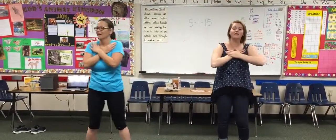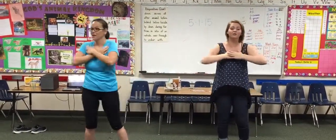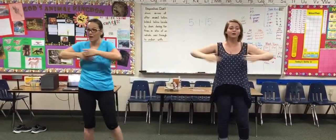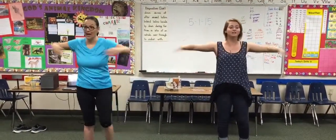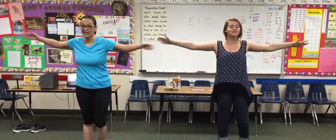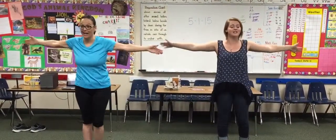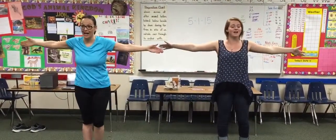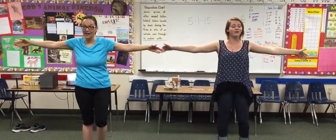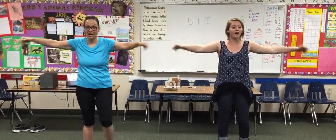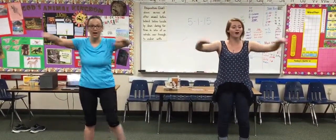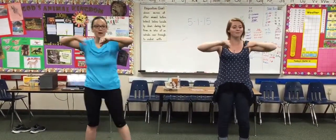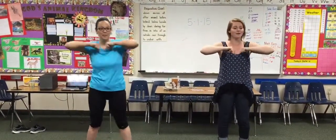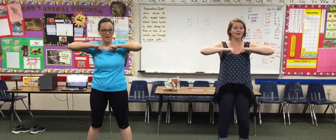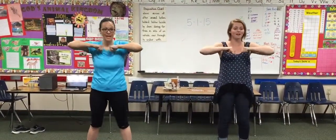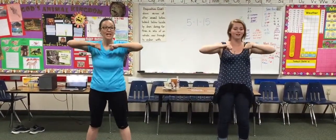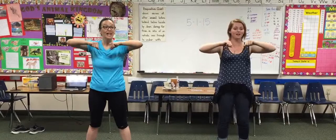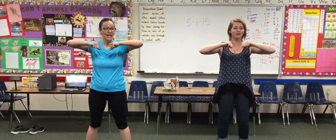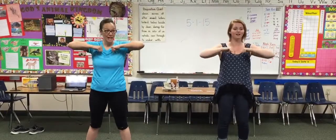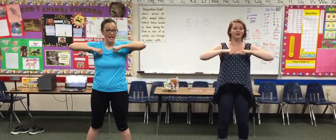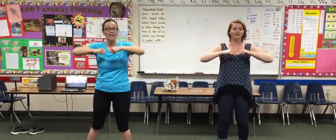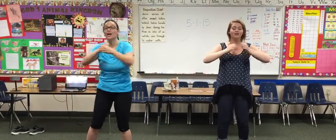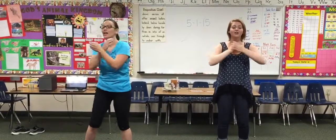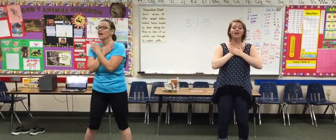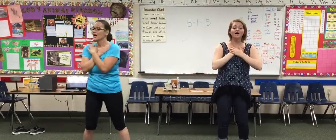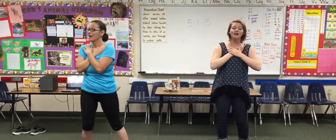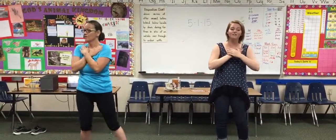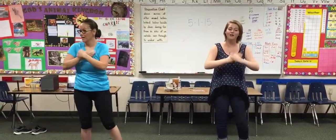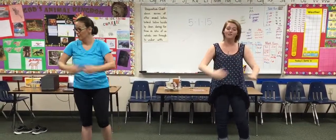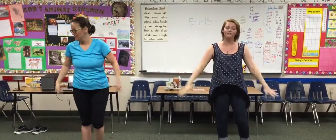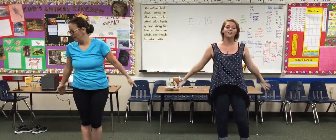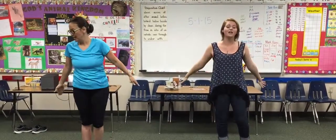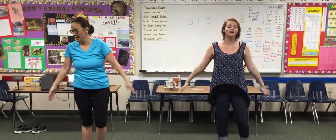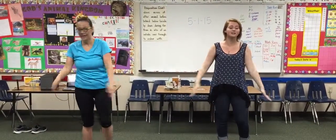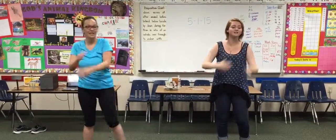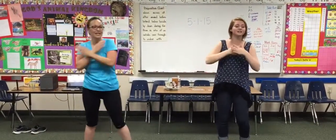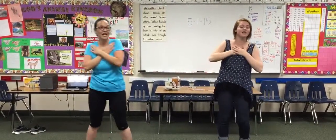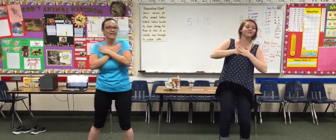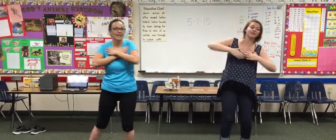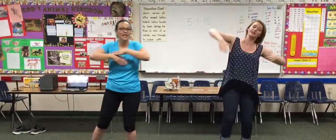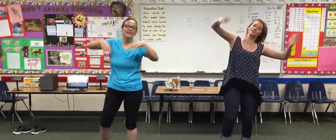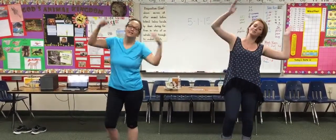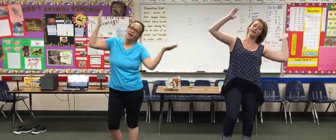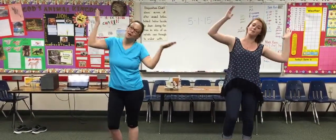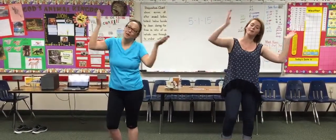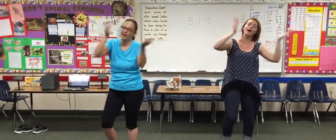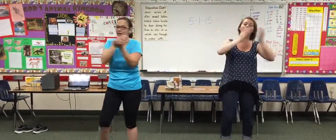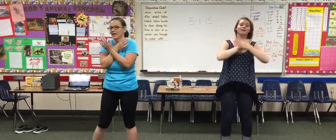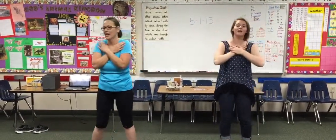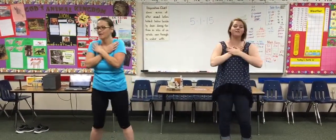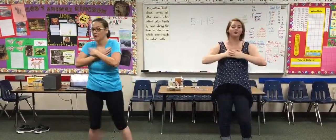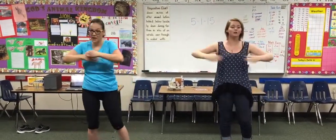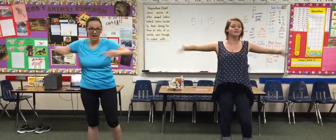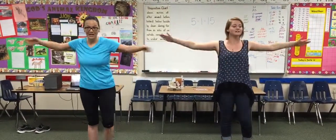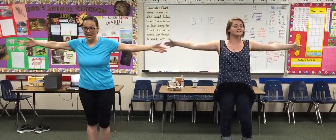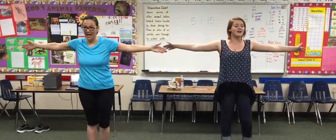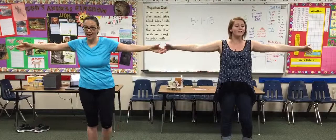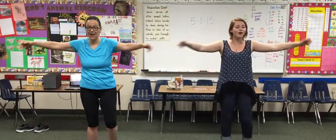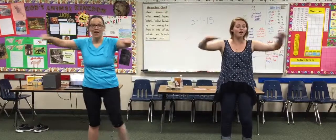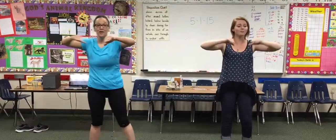never runs out on me Your love never fails It never gives up It never runs out on